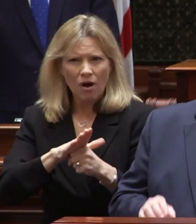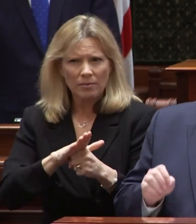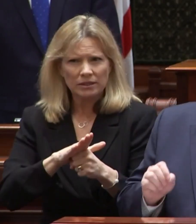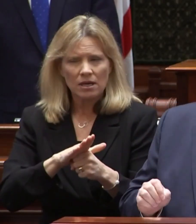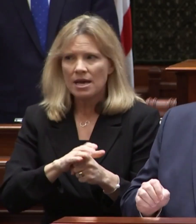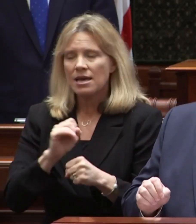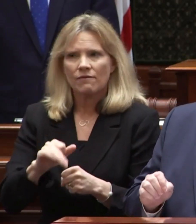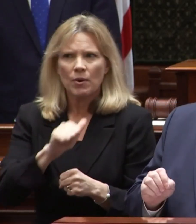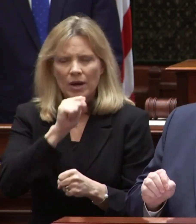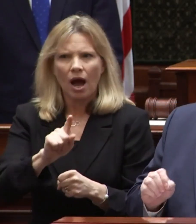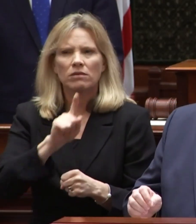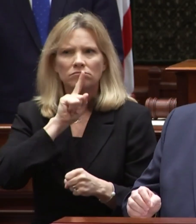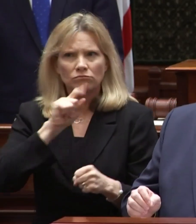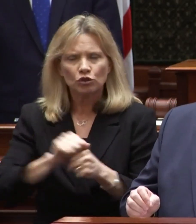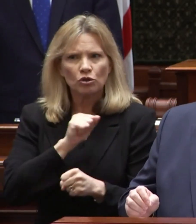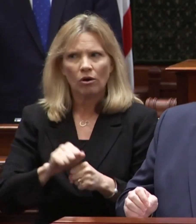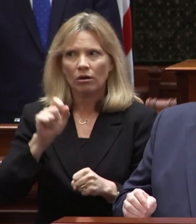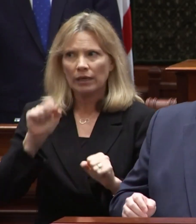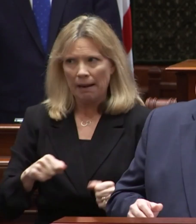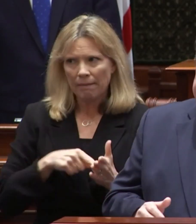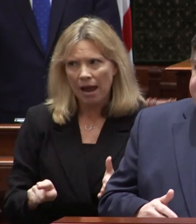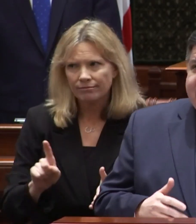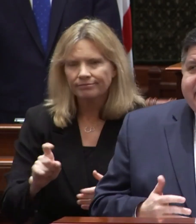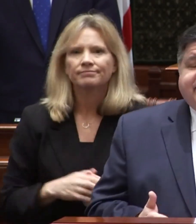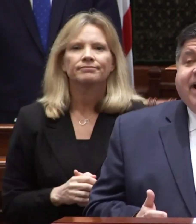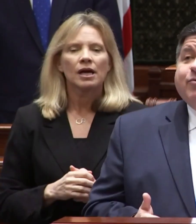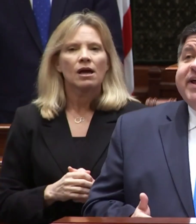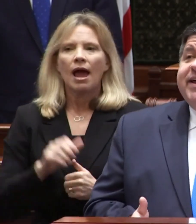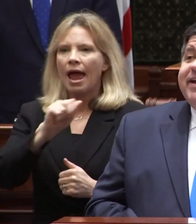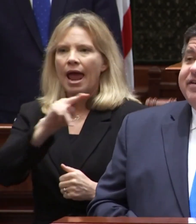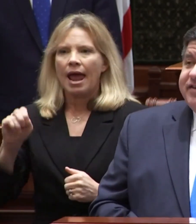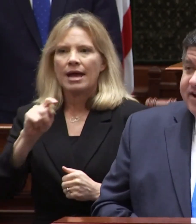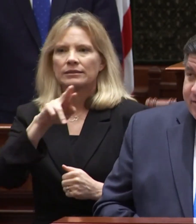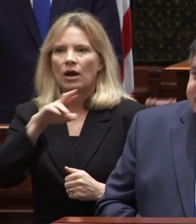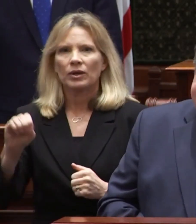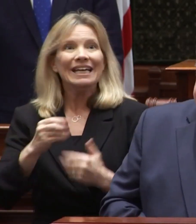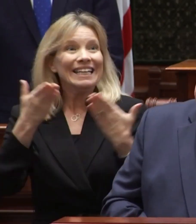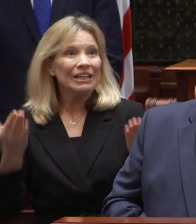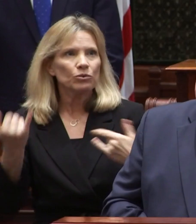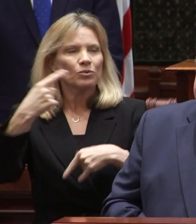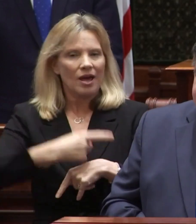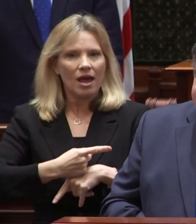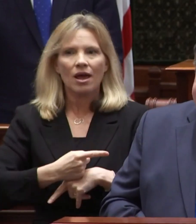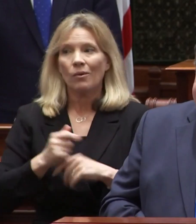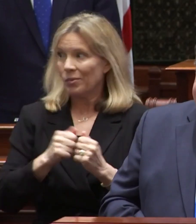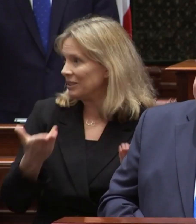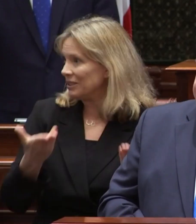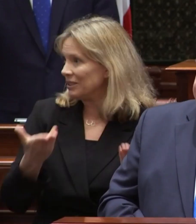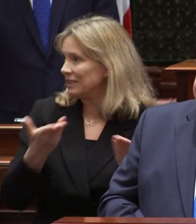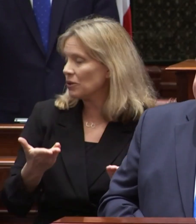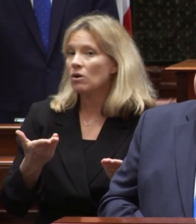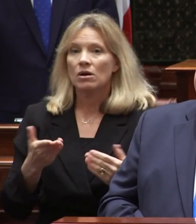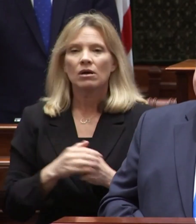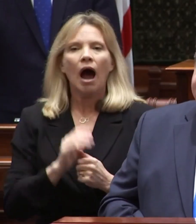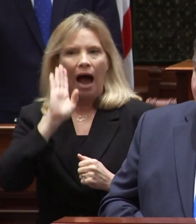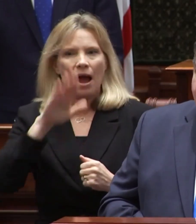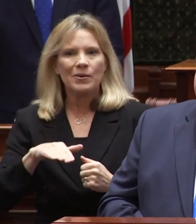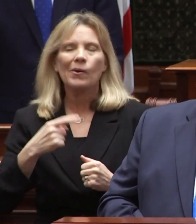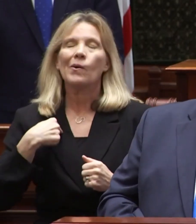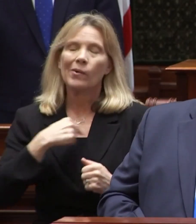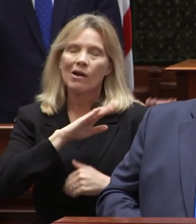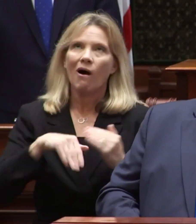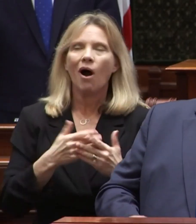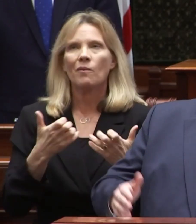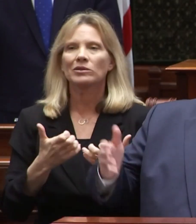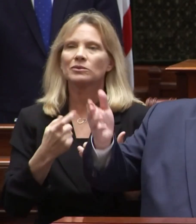unless we were sure that we could pay for it ann tyree is here today with us and i know that we